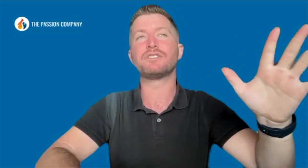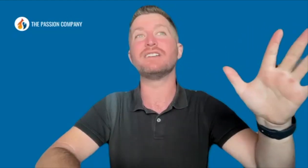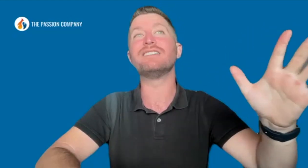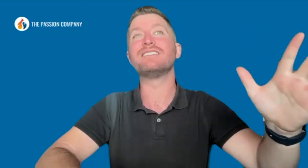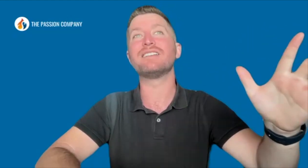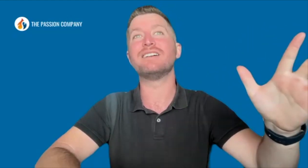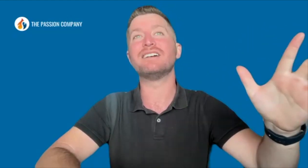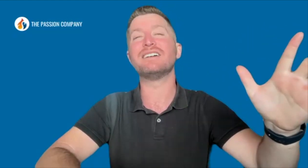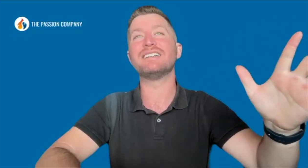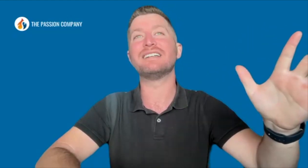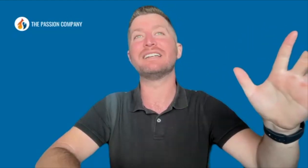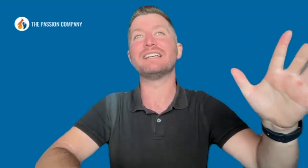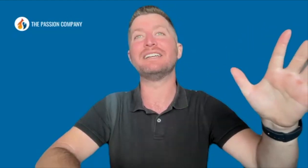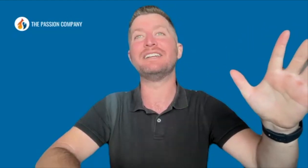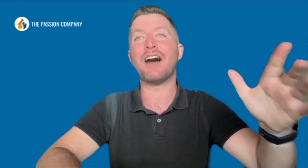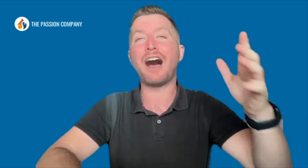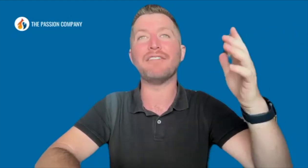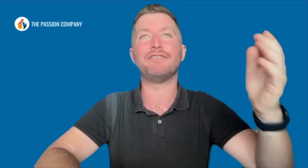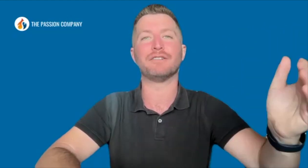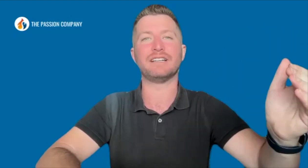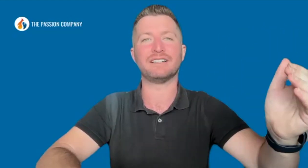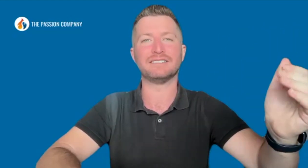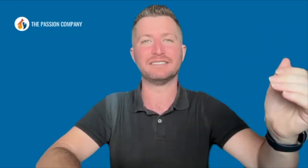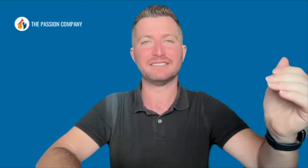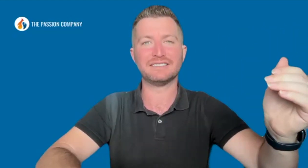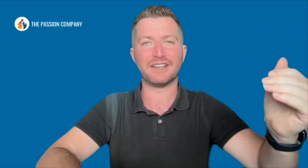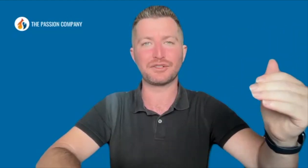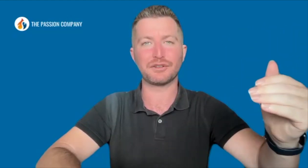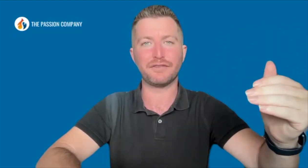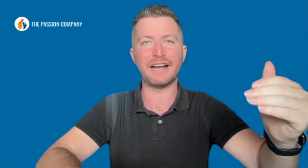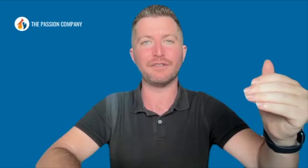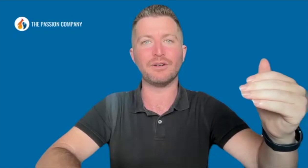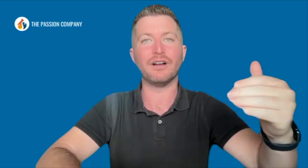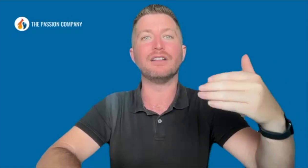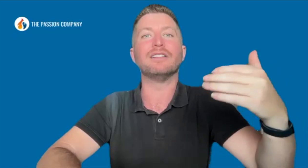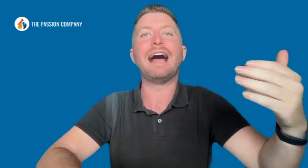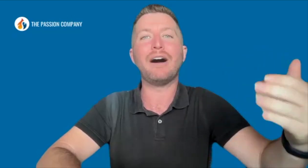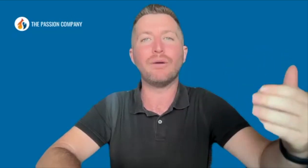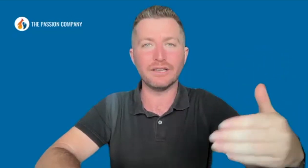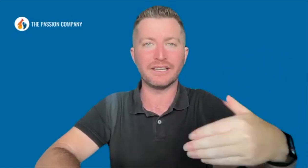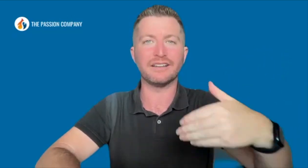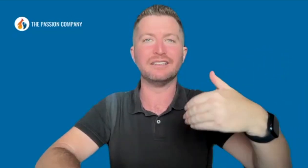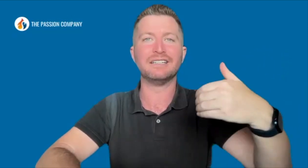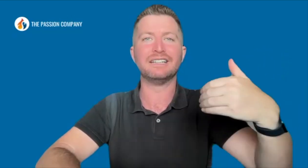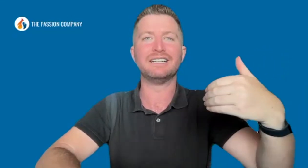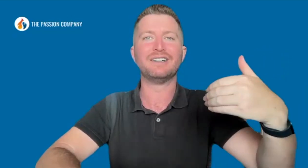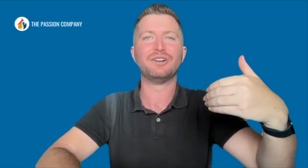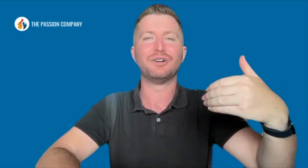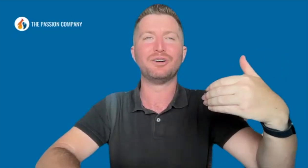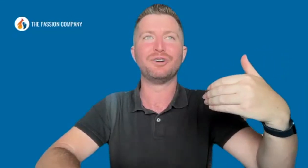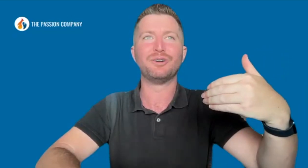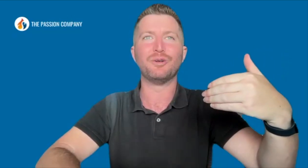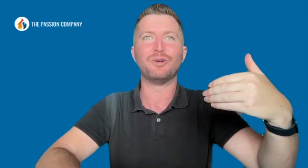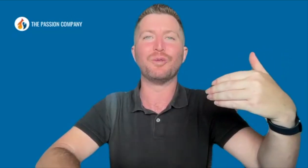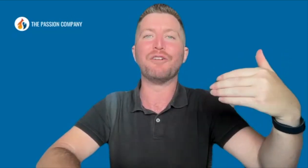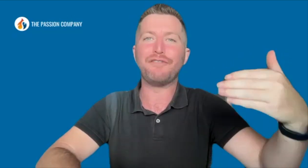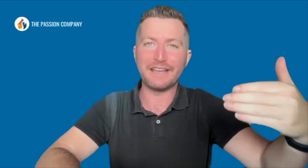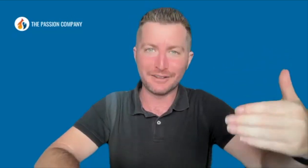not fearing the survival, allowing... the failure